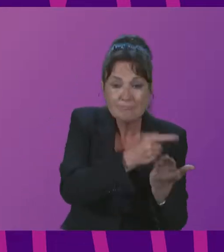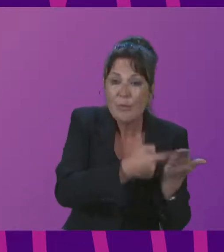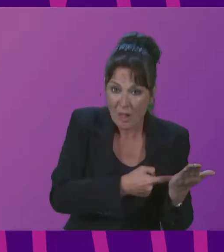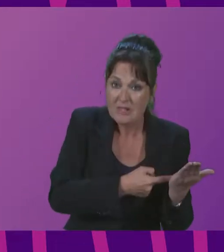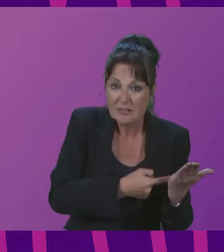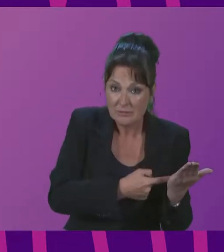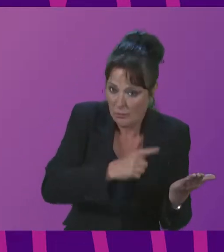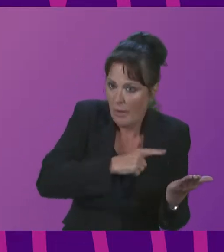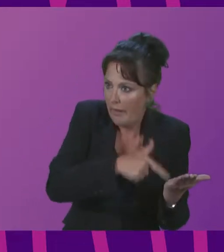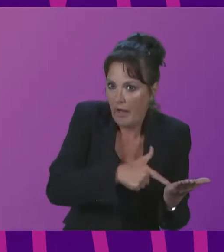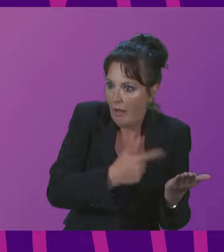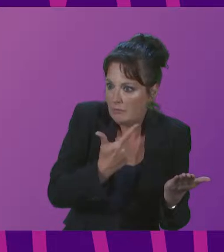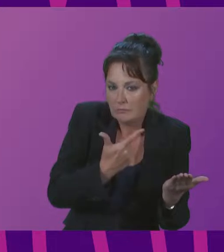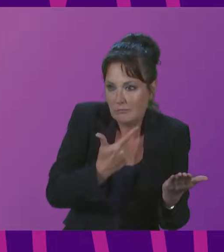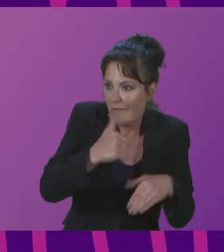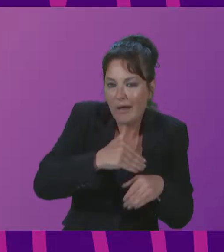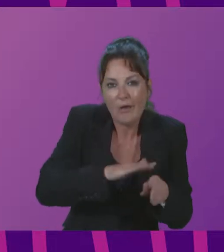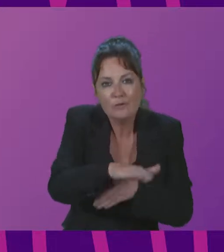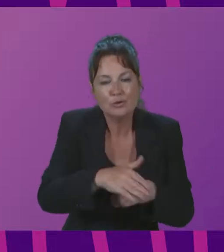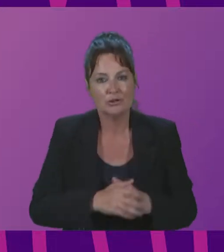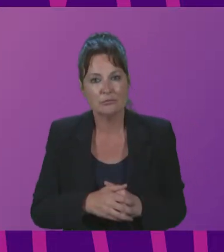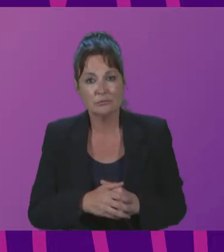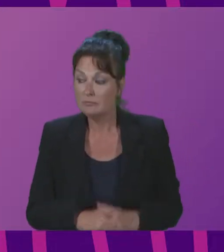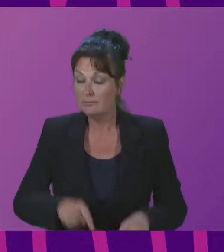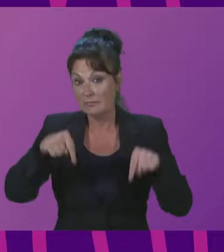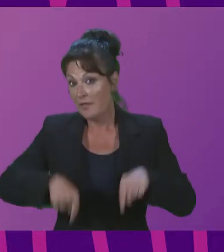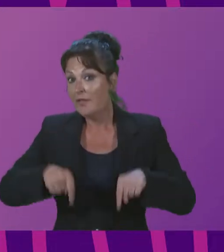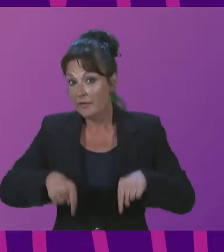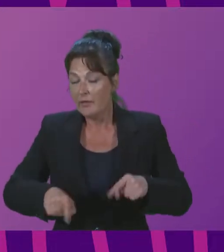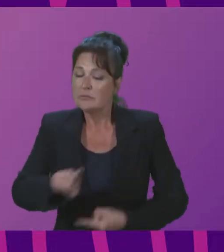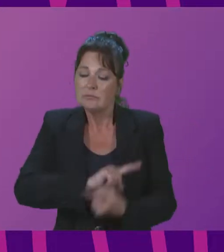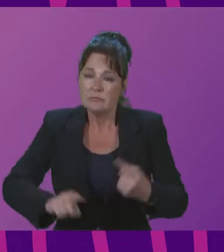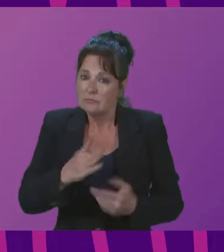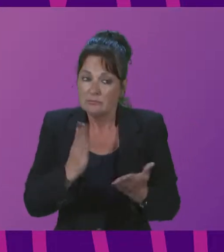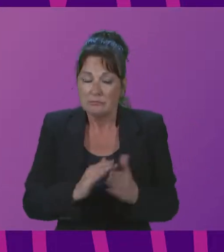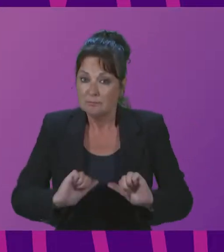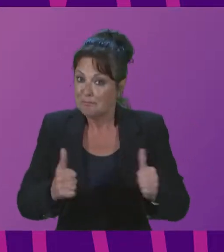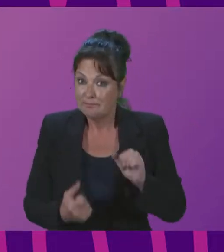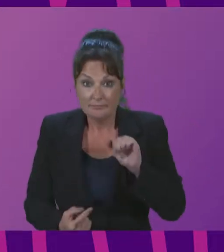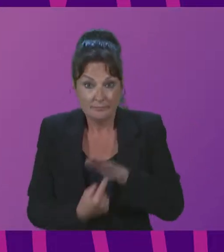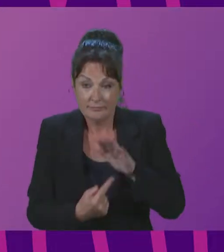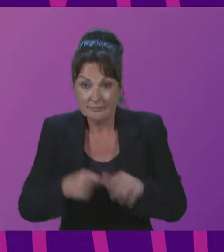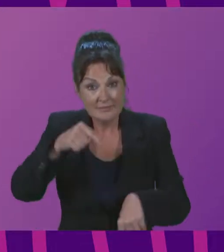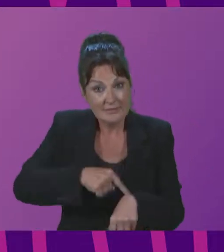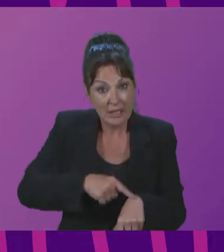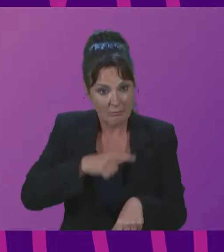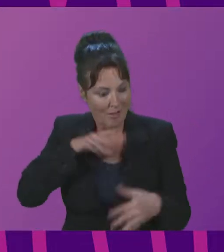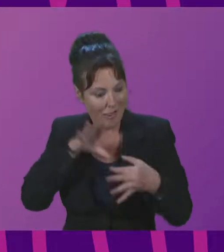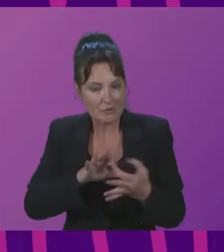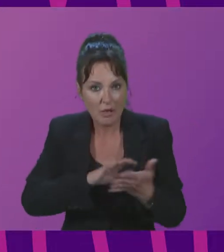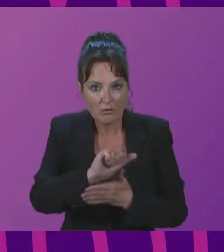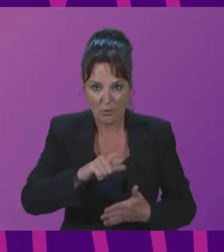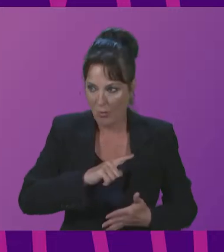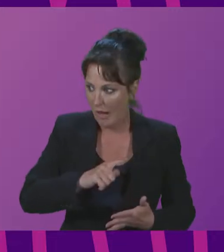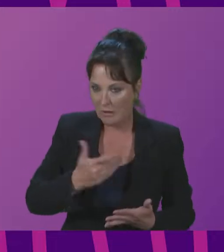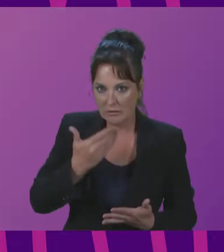summit takes place at a particularly critical time for cultural sector, which is feeling the full effects of issues such